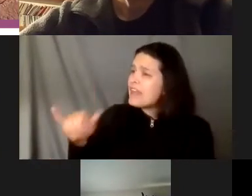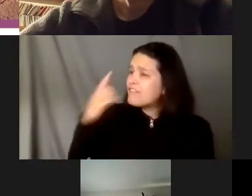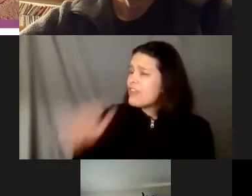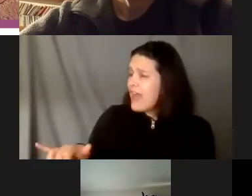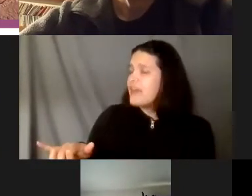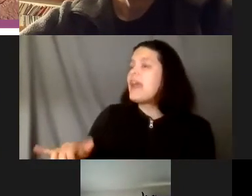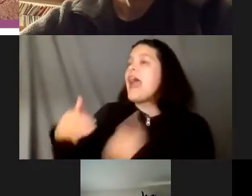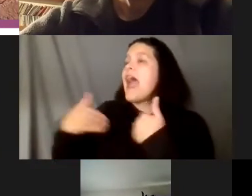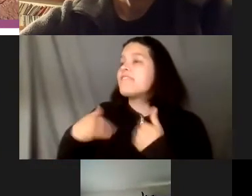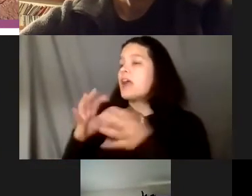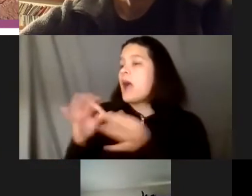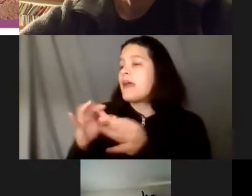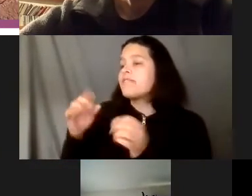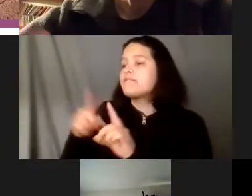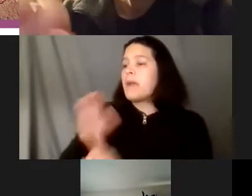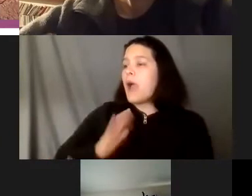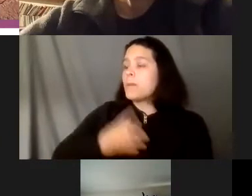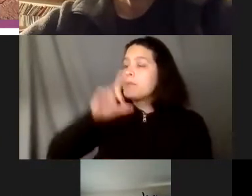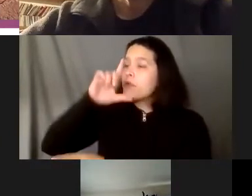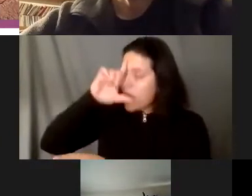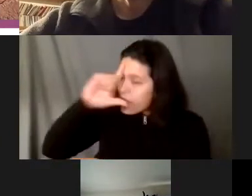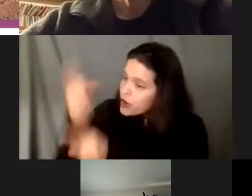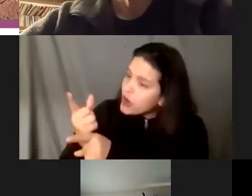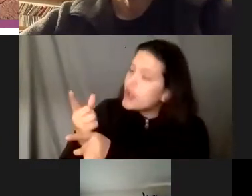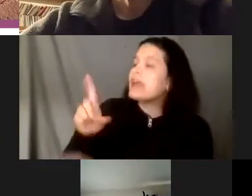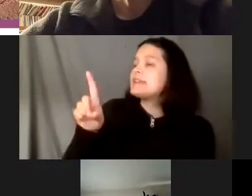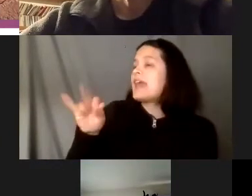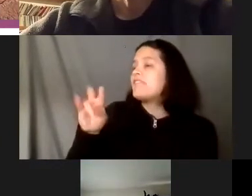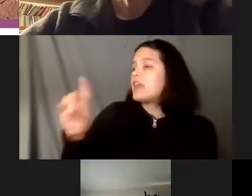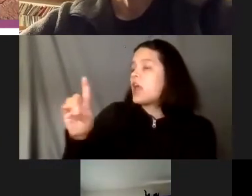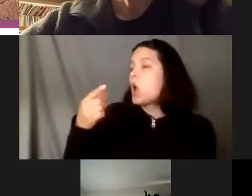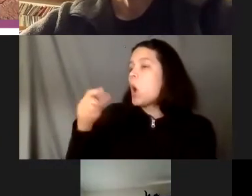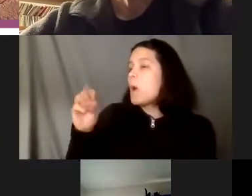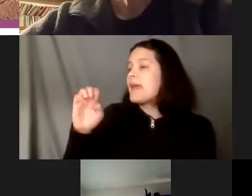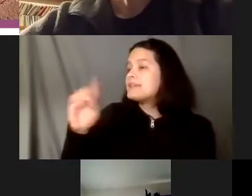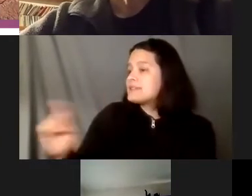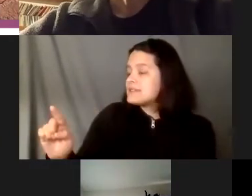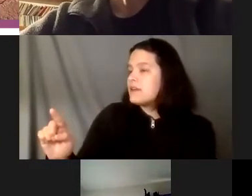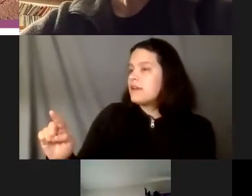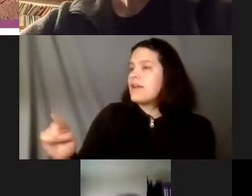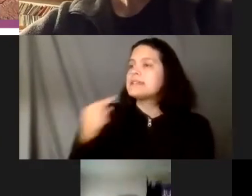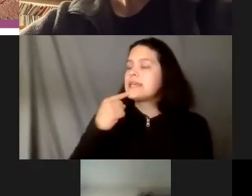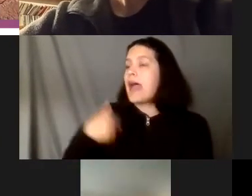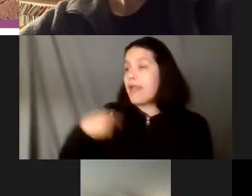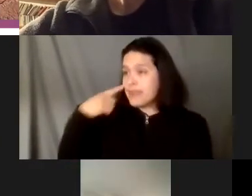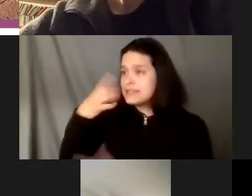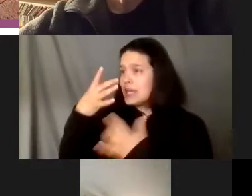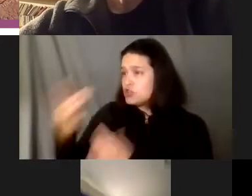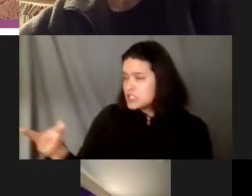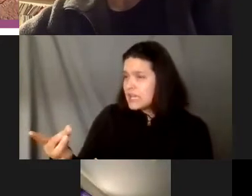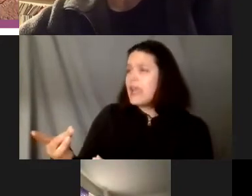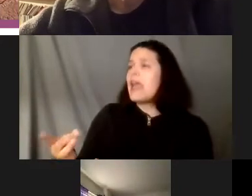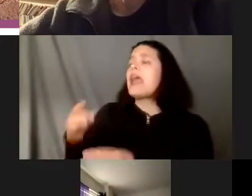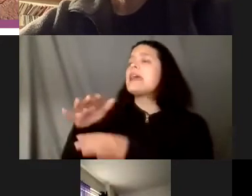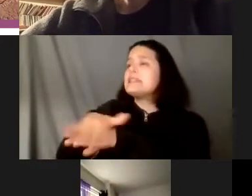david gomez he says i think it's interesting natives are becoming an emerging presence in museum studies and